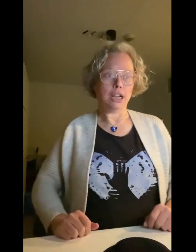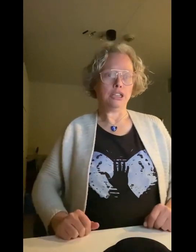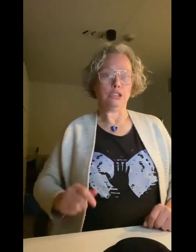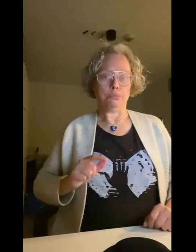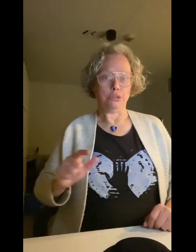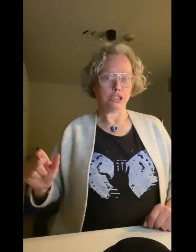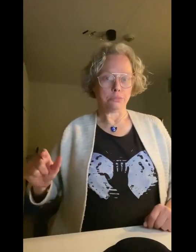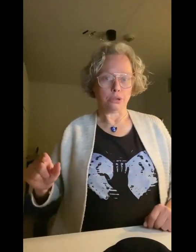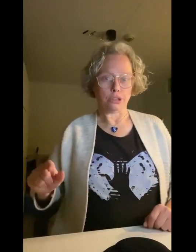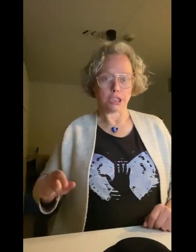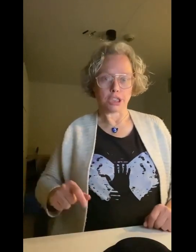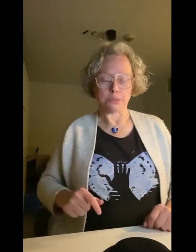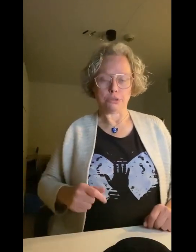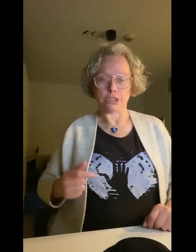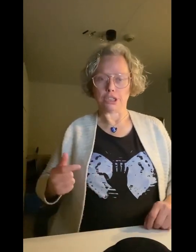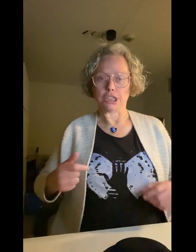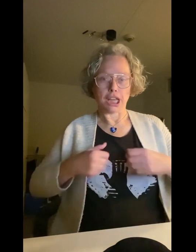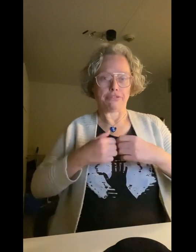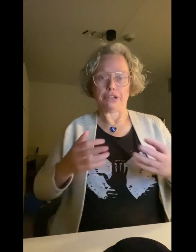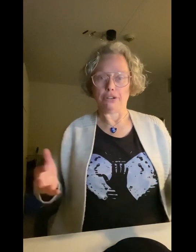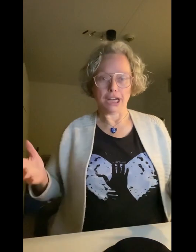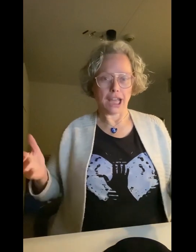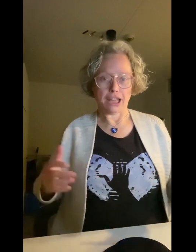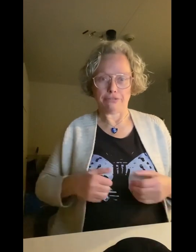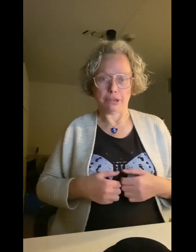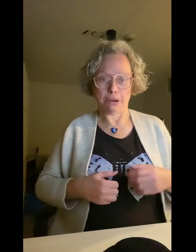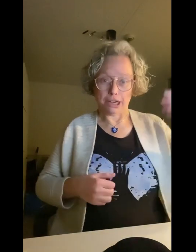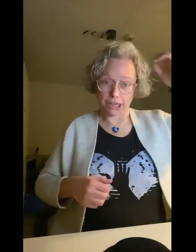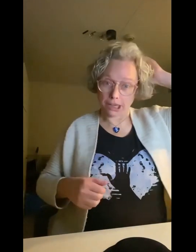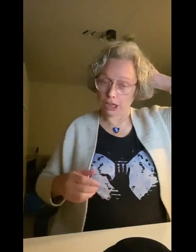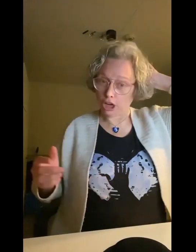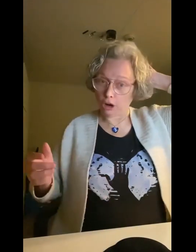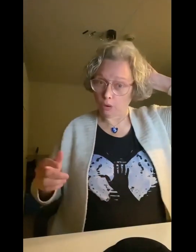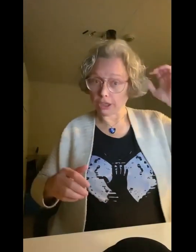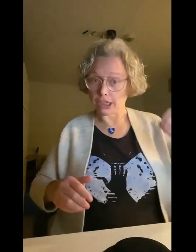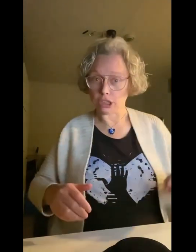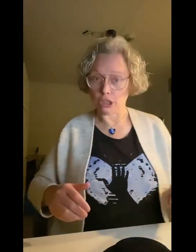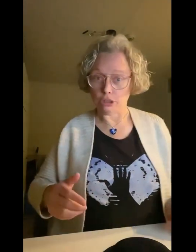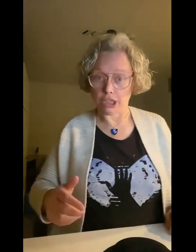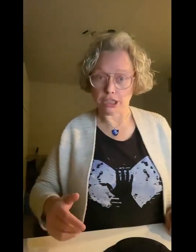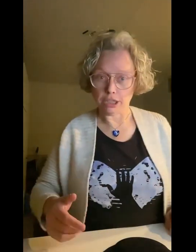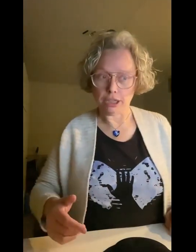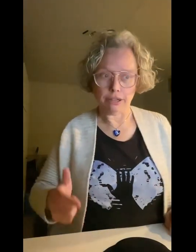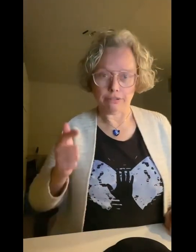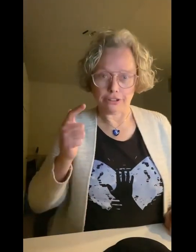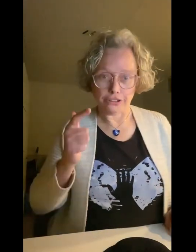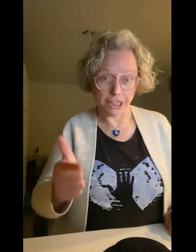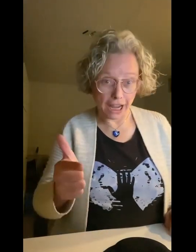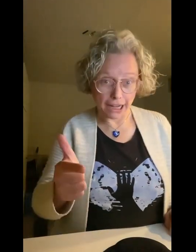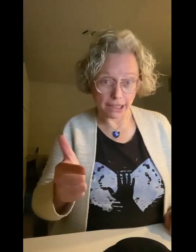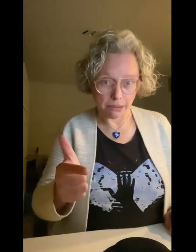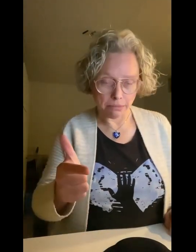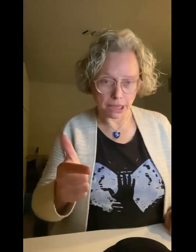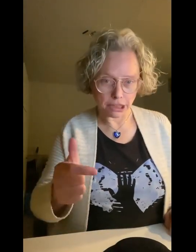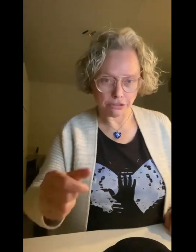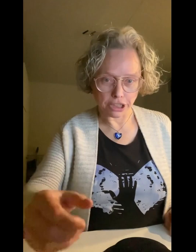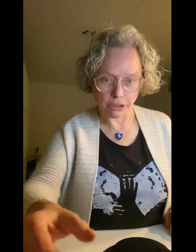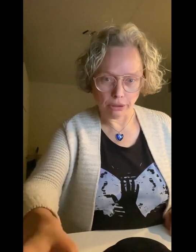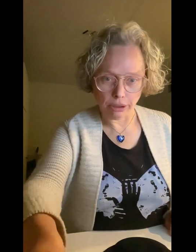To brutal murders, murders, every, really everybody. No one excluded. Want jij maakt het verschil. verschil. ***